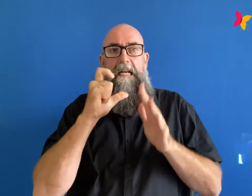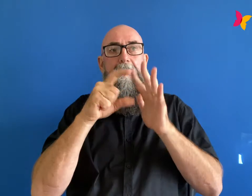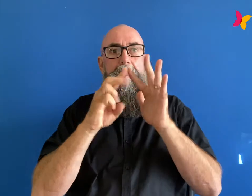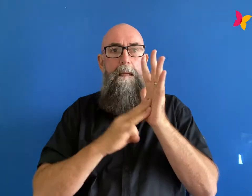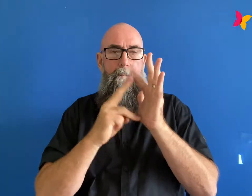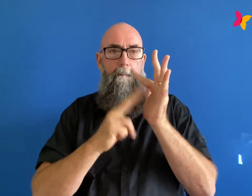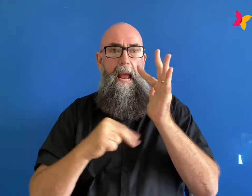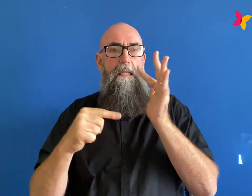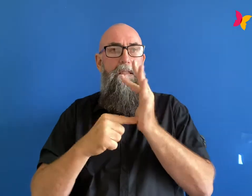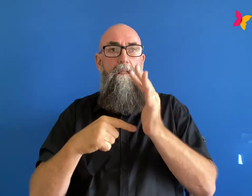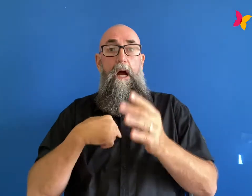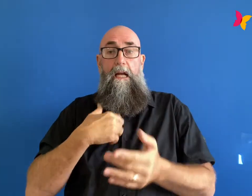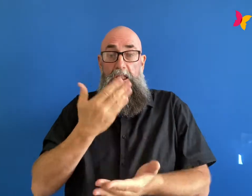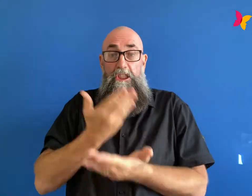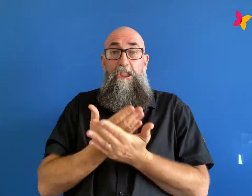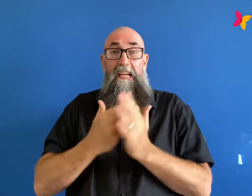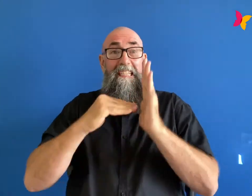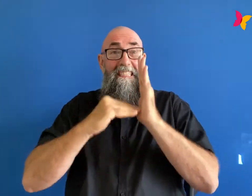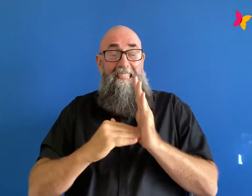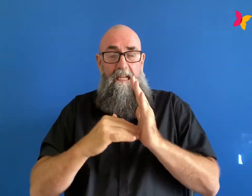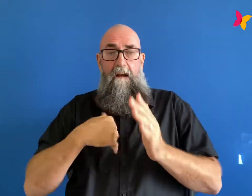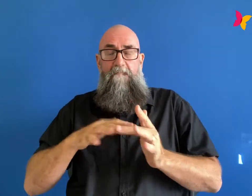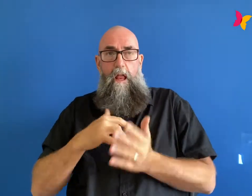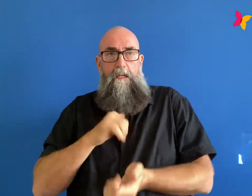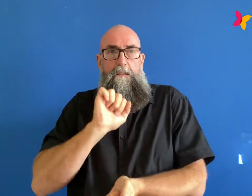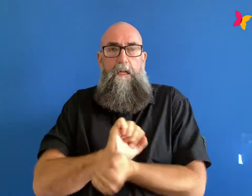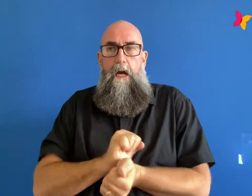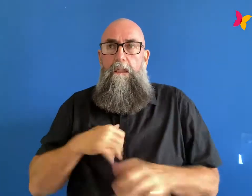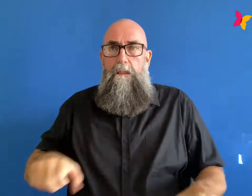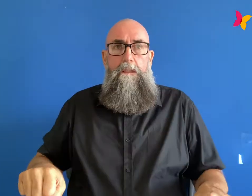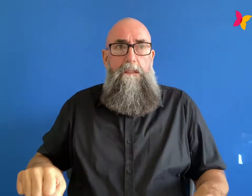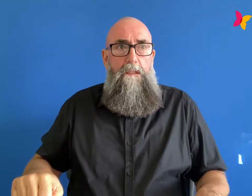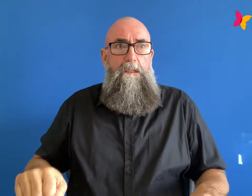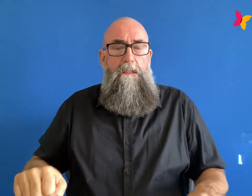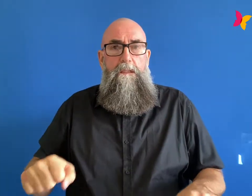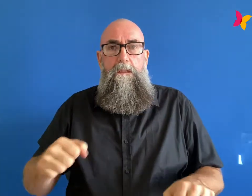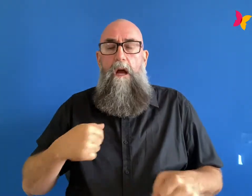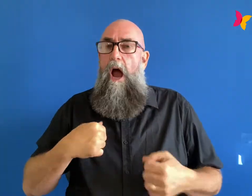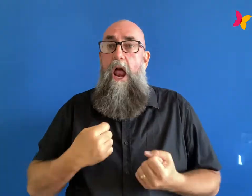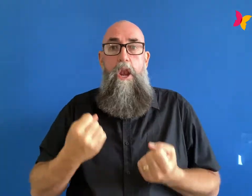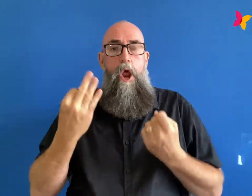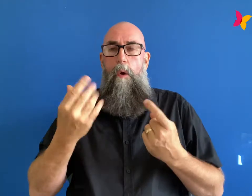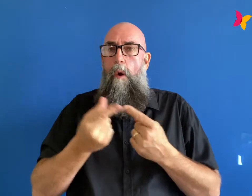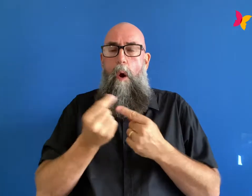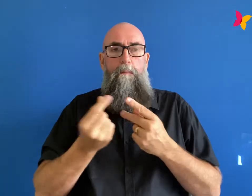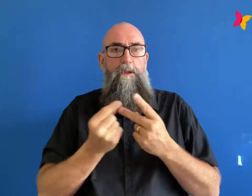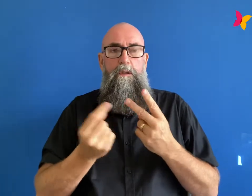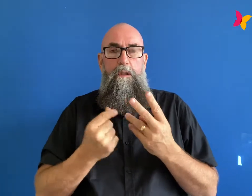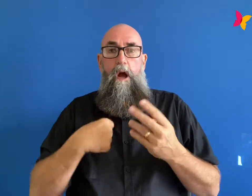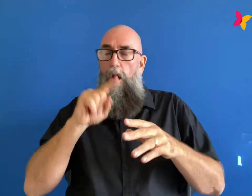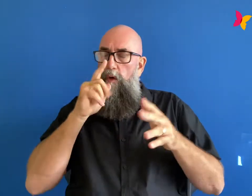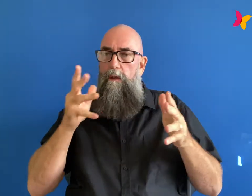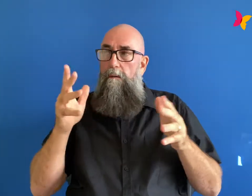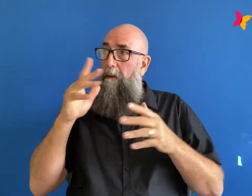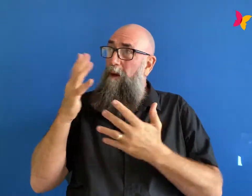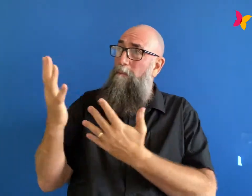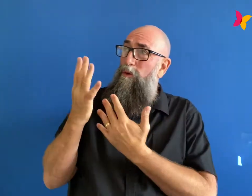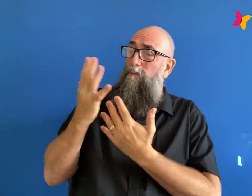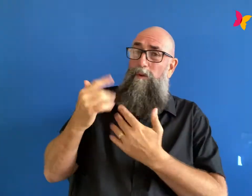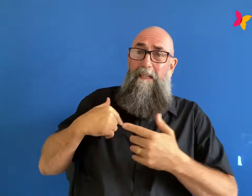someone tried to push me to get out there and go into school wasn't even an option for me for the best part of a term amy's parents would drive her up to the school